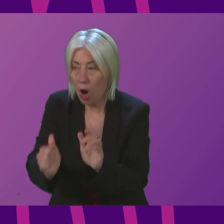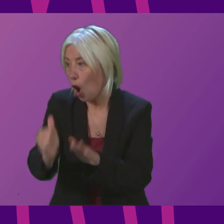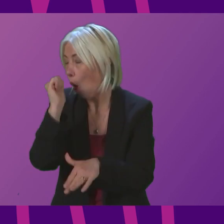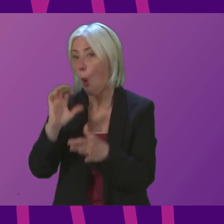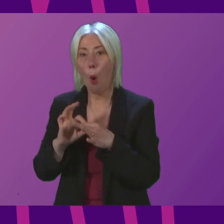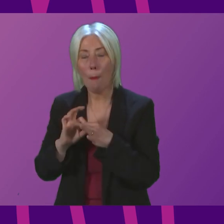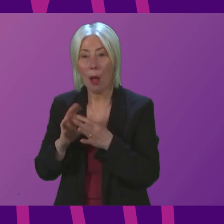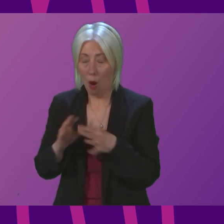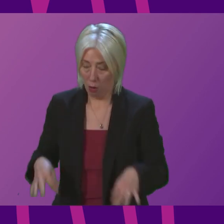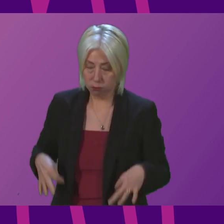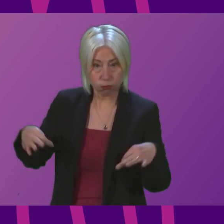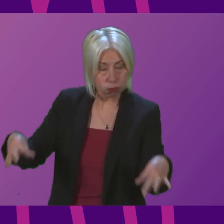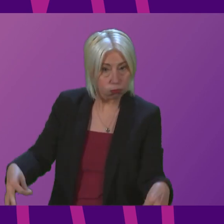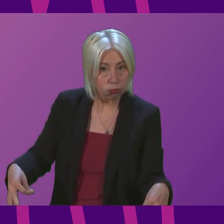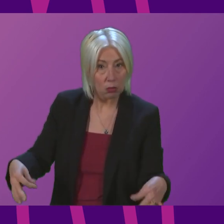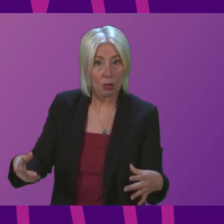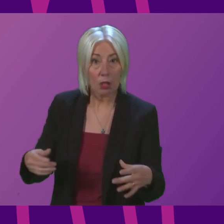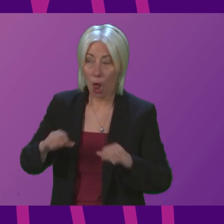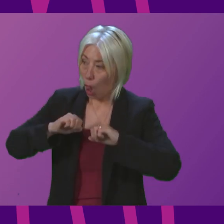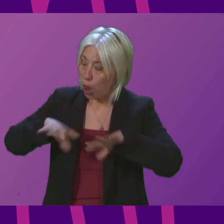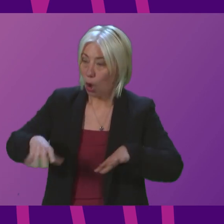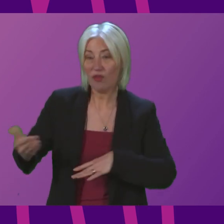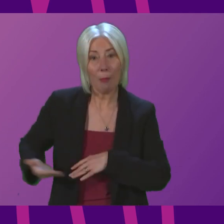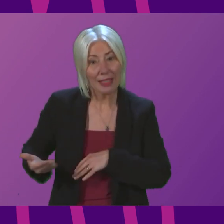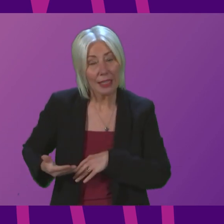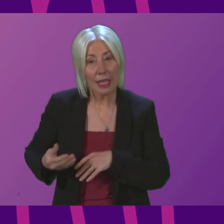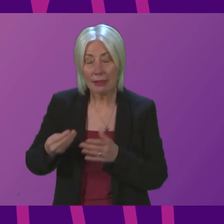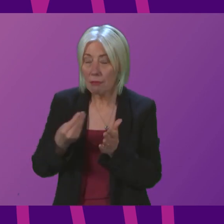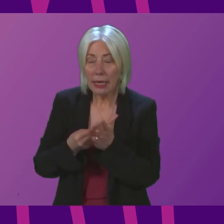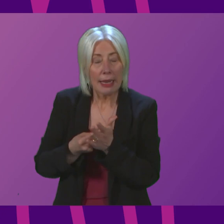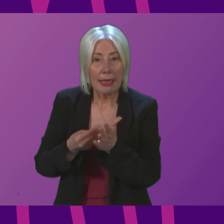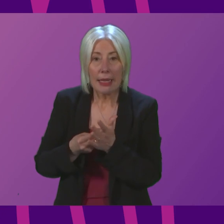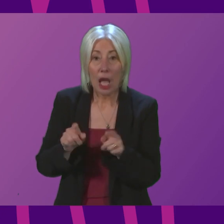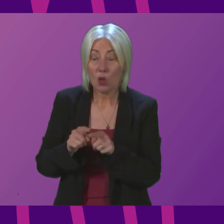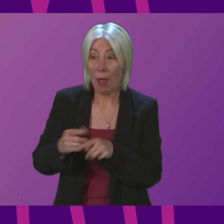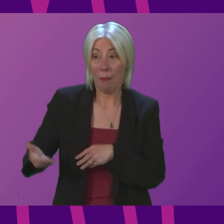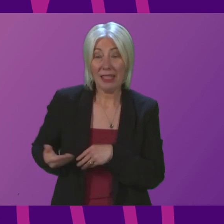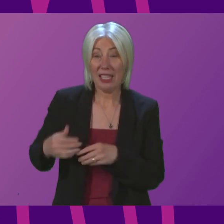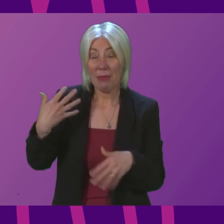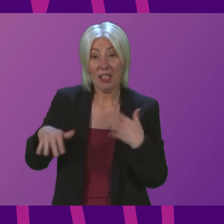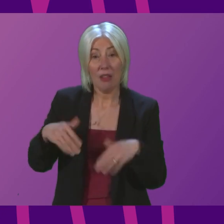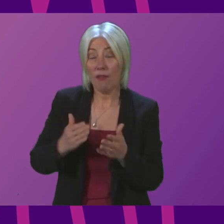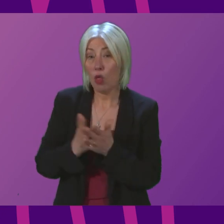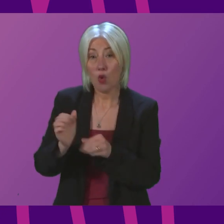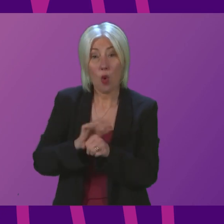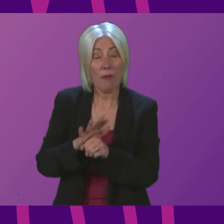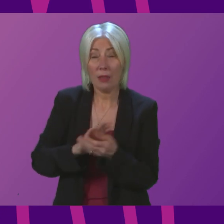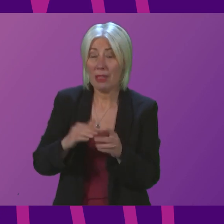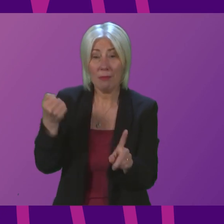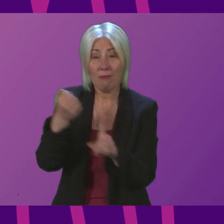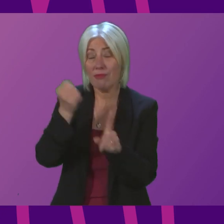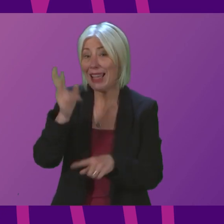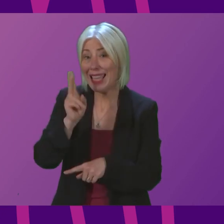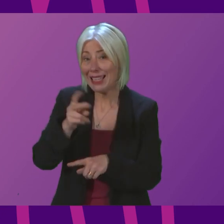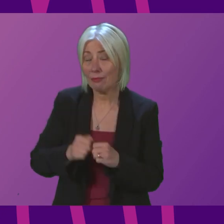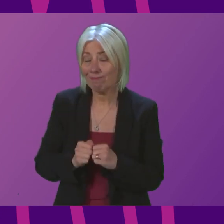of pocket and made poorer millions lost for local businesses and the industries that suffered so much during Covid taking another hit while